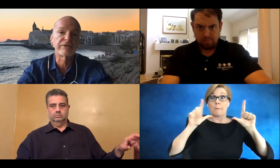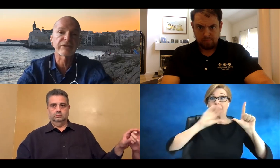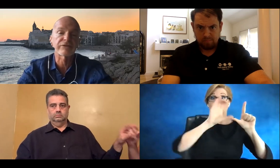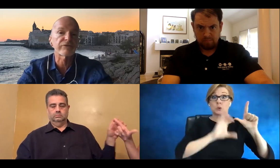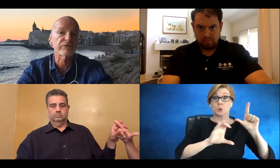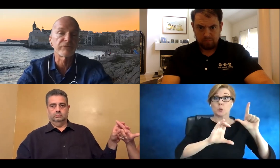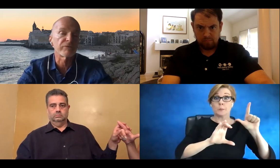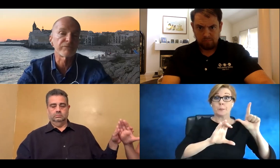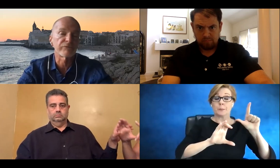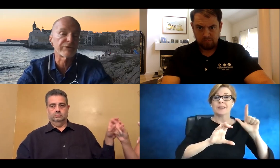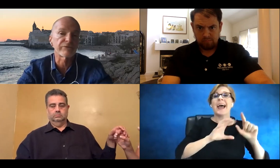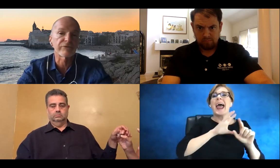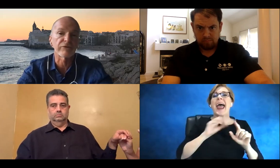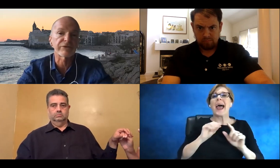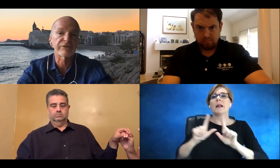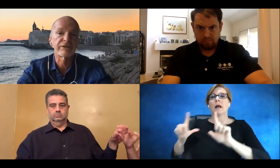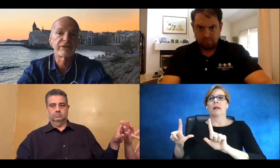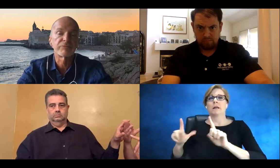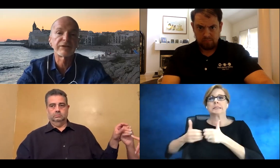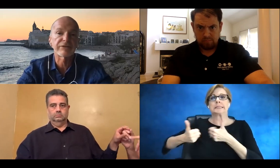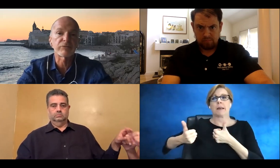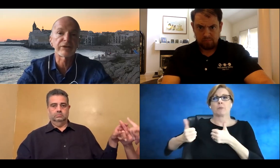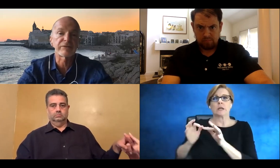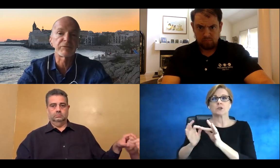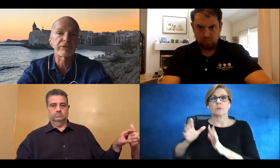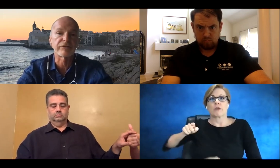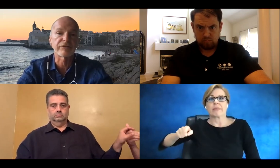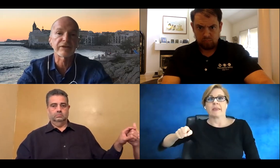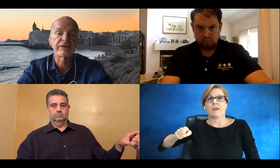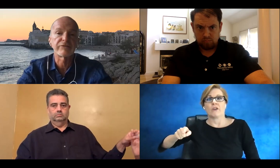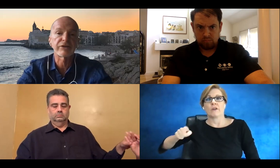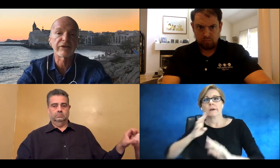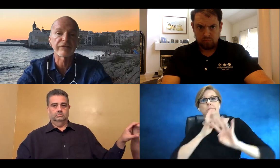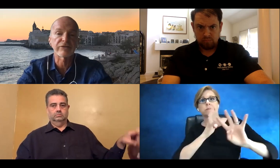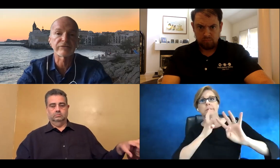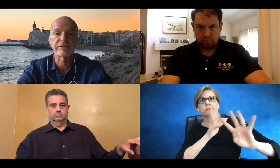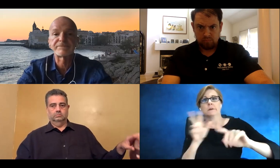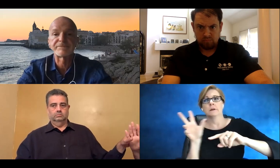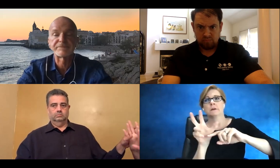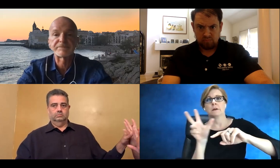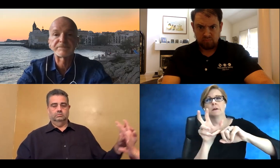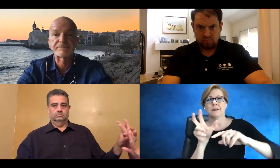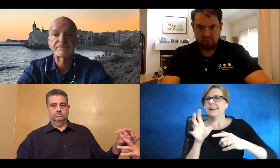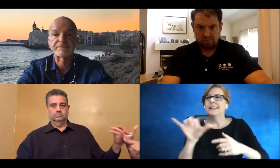was a good discussion on the zoom conference, but the same way that people are using VRS software.